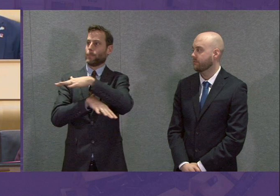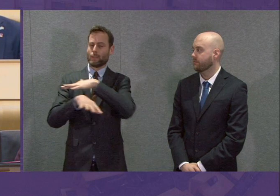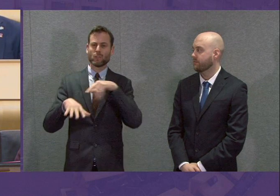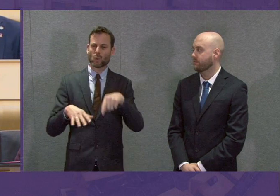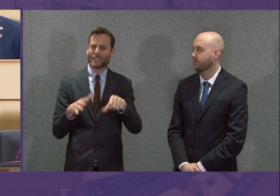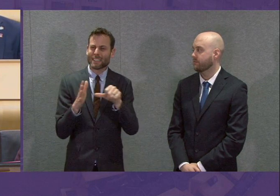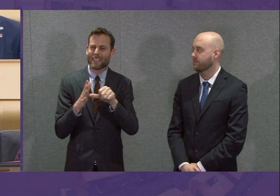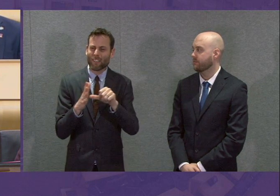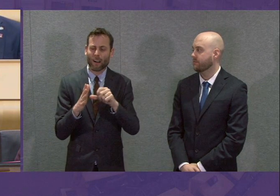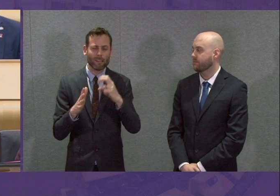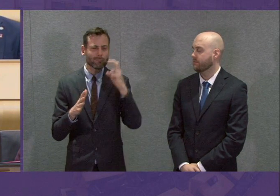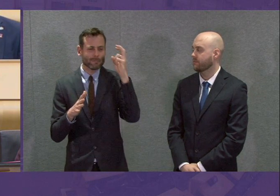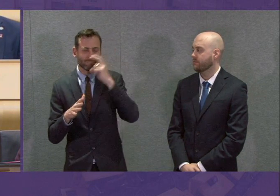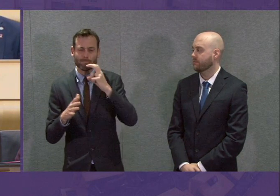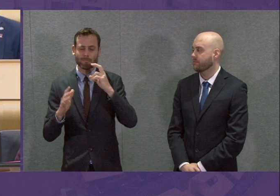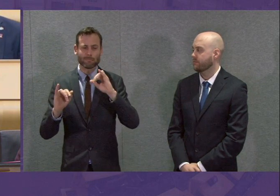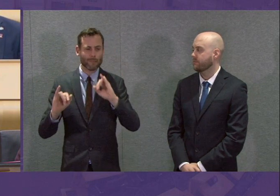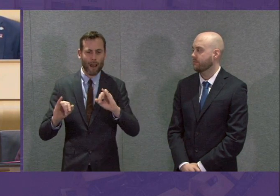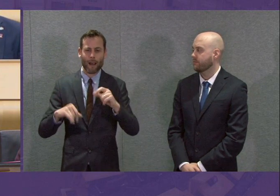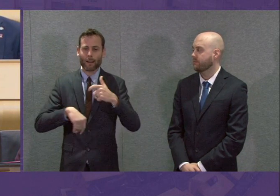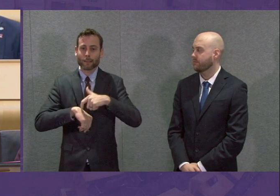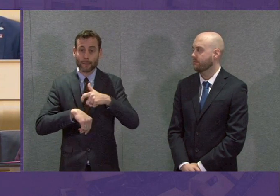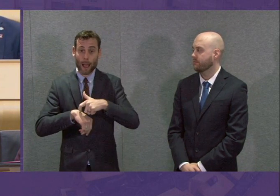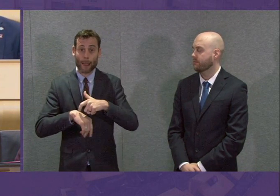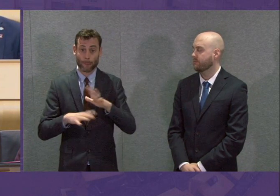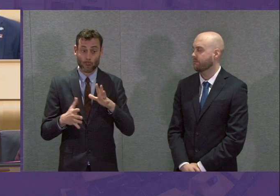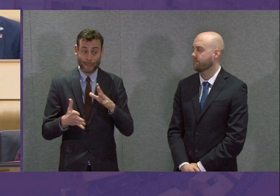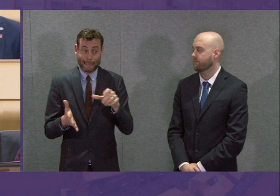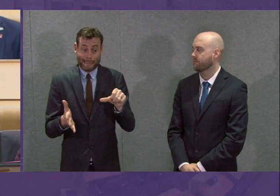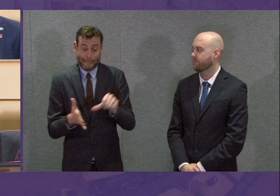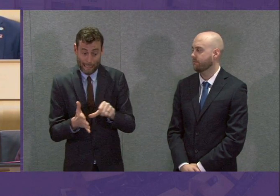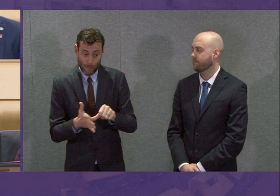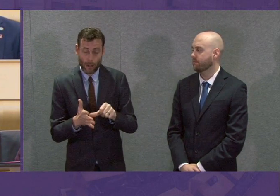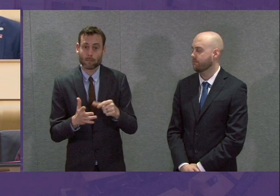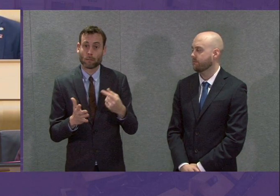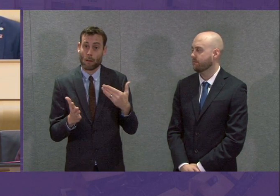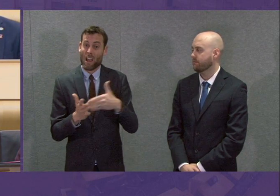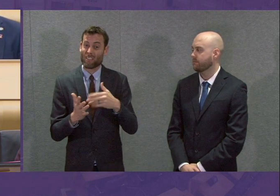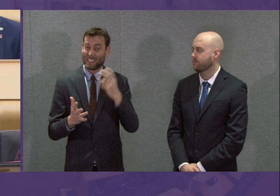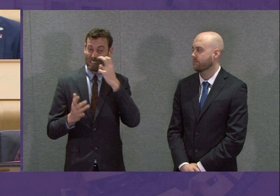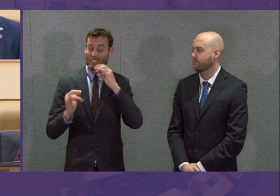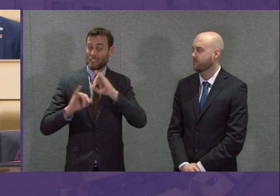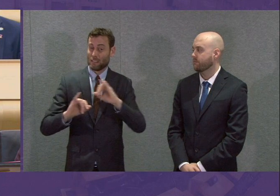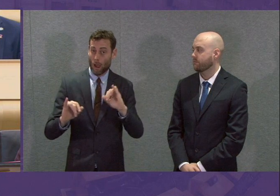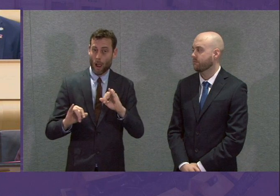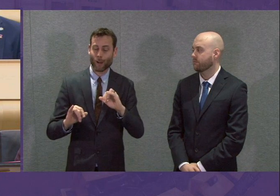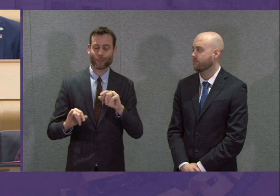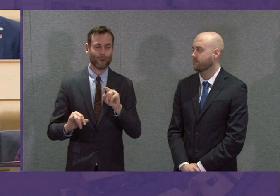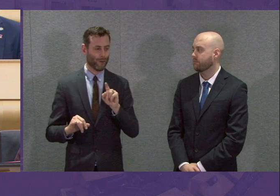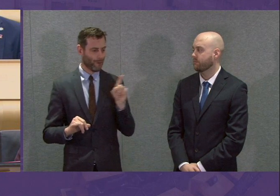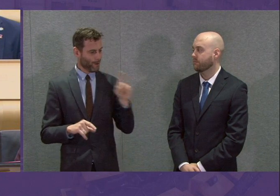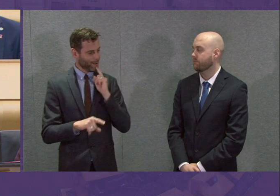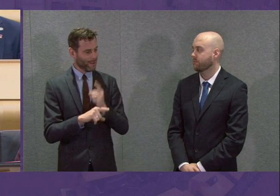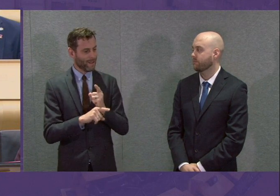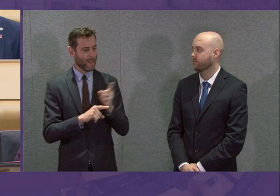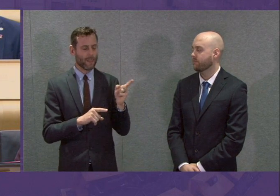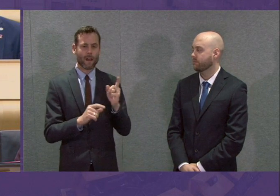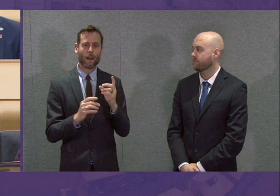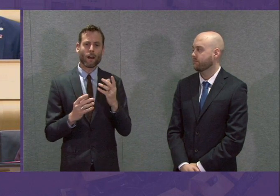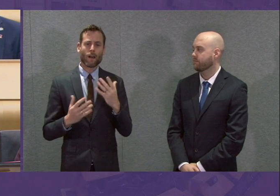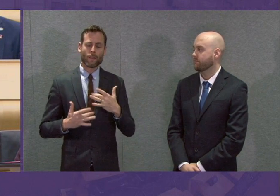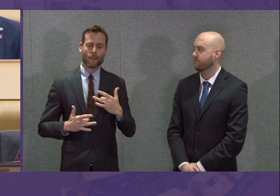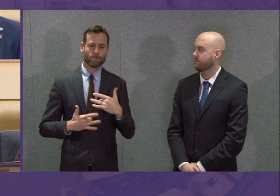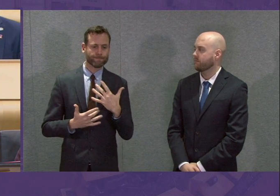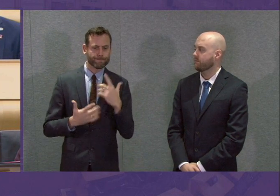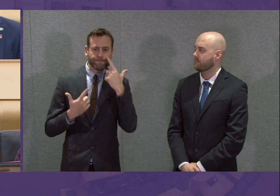there is no doubt that they are difficult and dark, we should hold on to these values that are perhaps coming to the fore. I've heard so